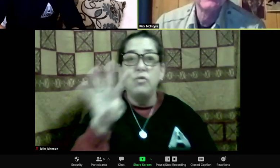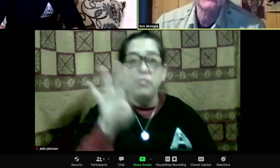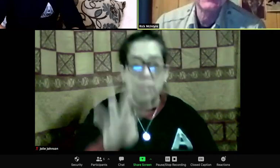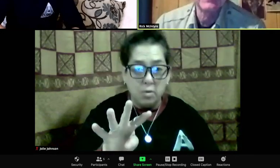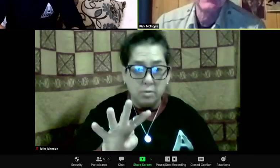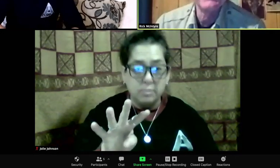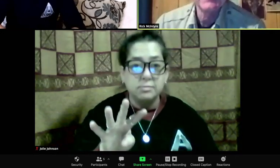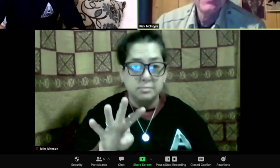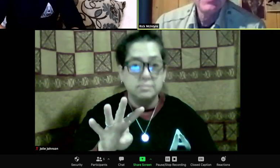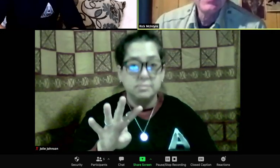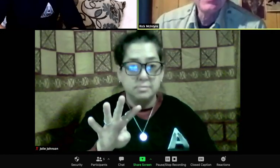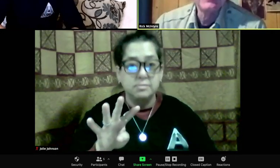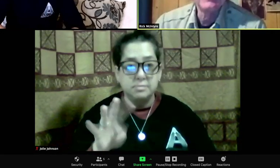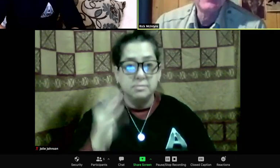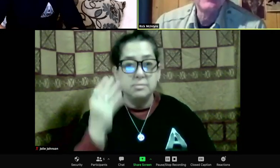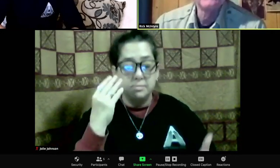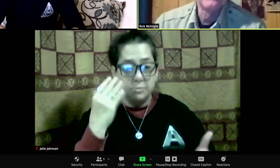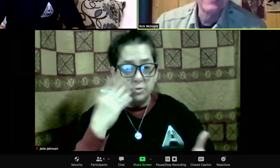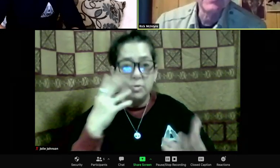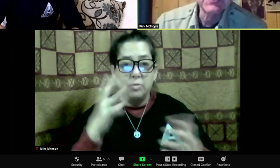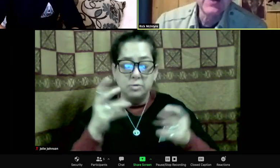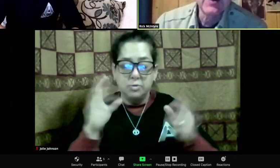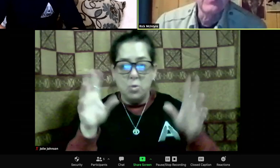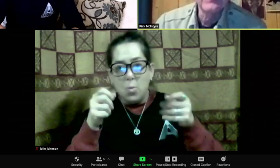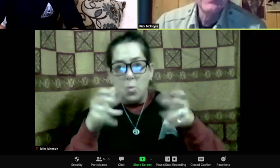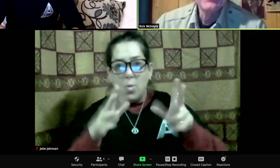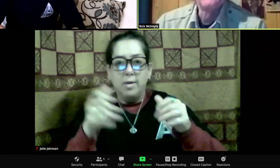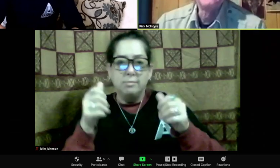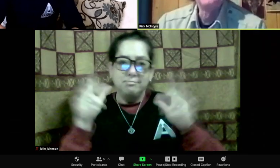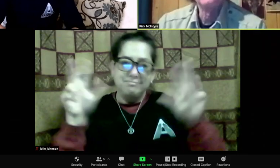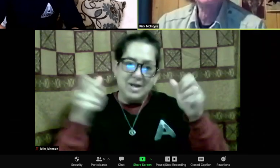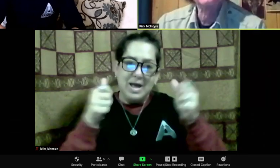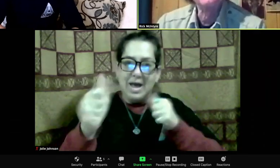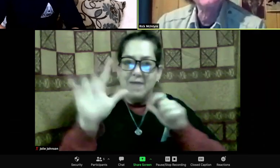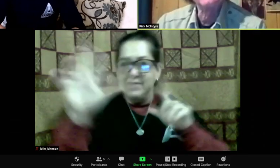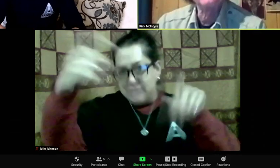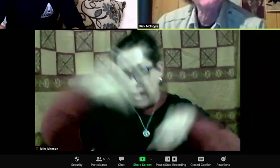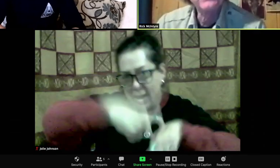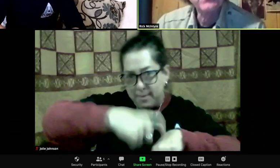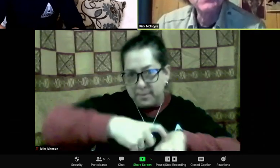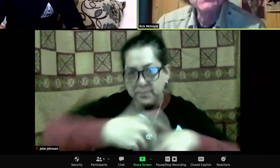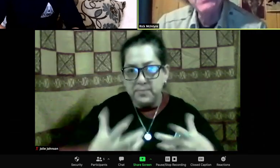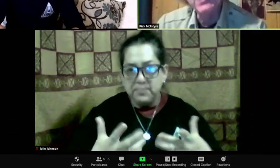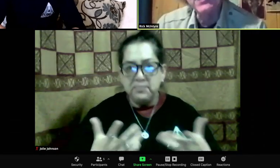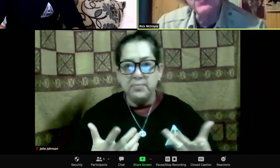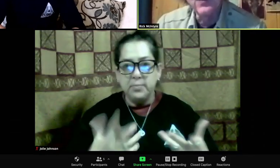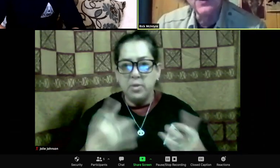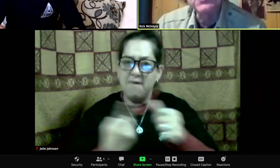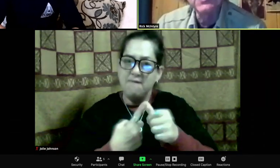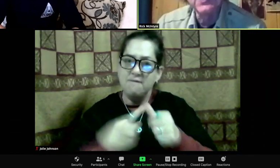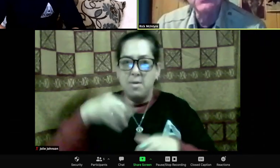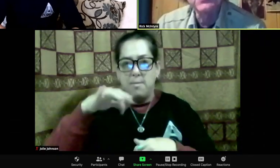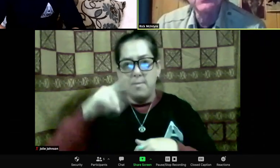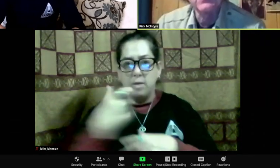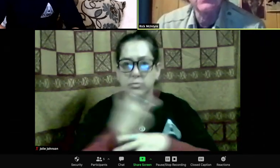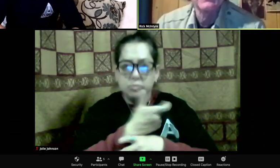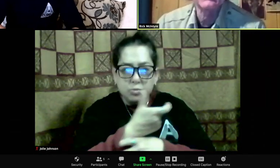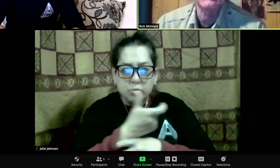modern era in Yellowstone. And so they decided to name them after Aldo Leopold, a